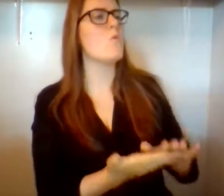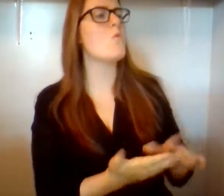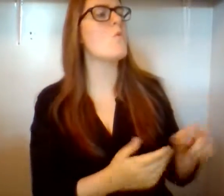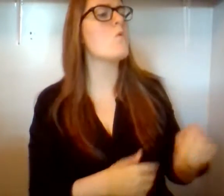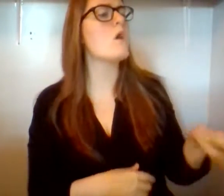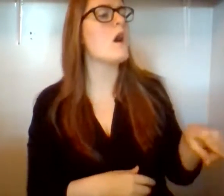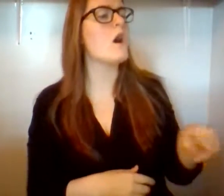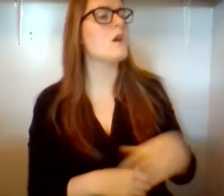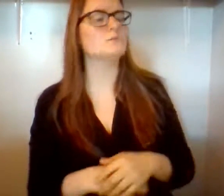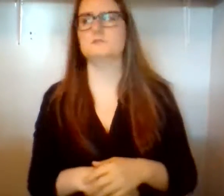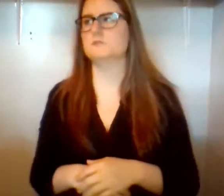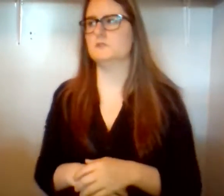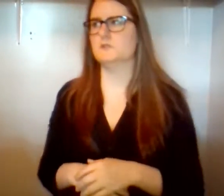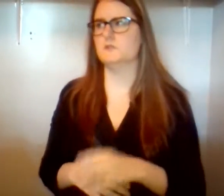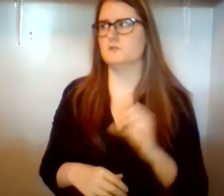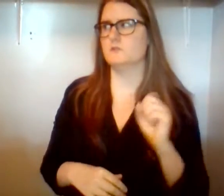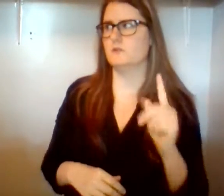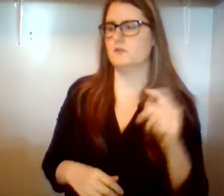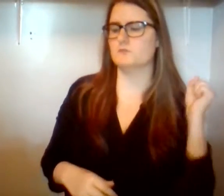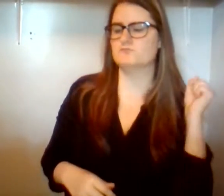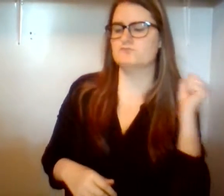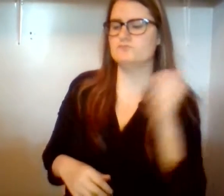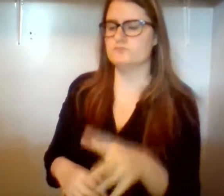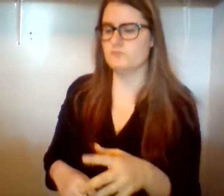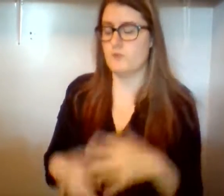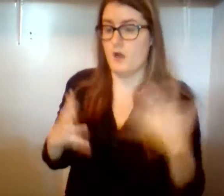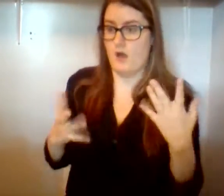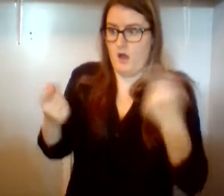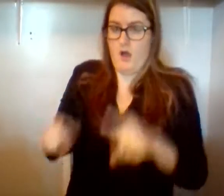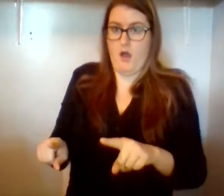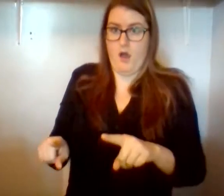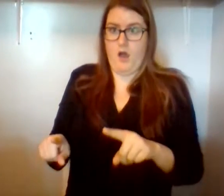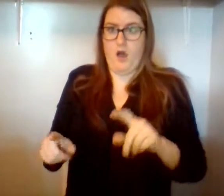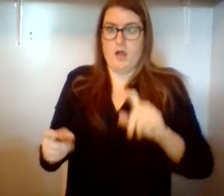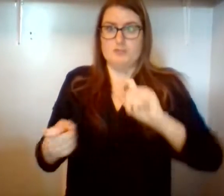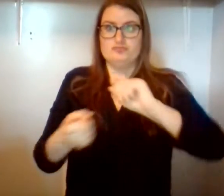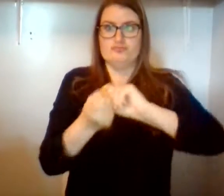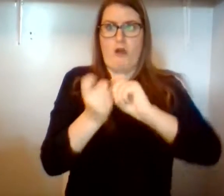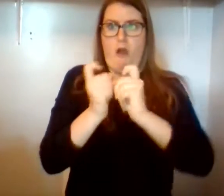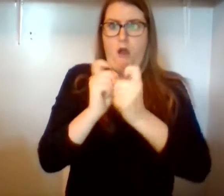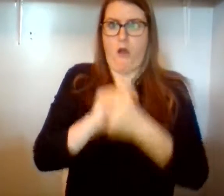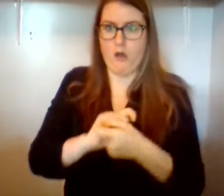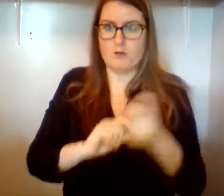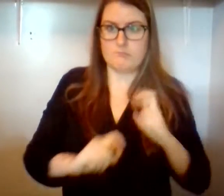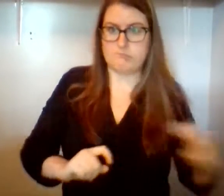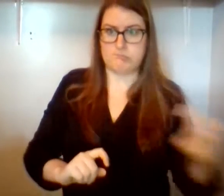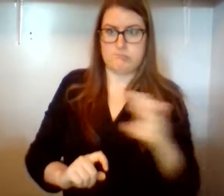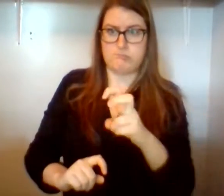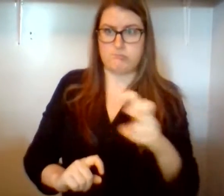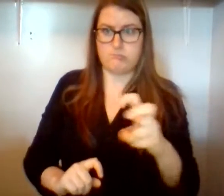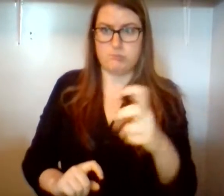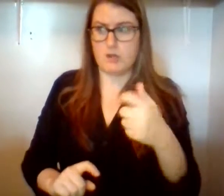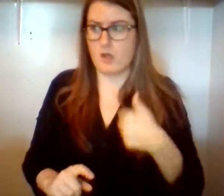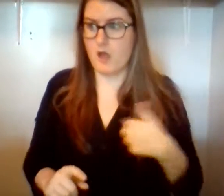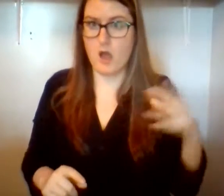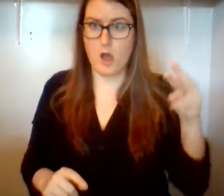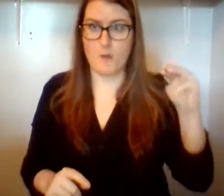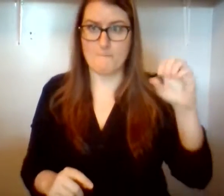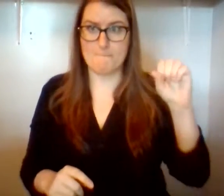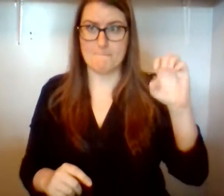snakes. Now pick it up by its tail, the voice commanded. Well, Moses didn't want to touch the snake, but he was beginning to